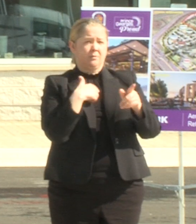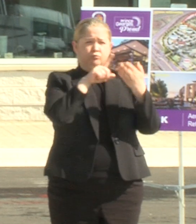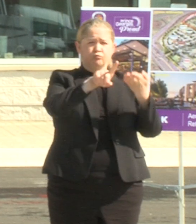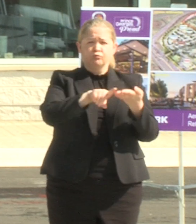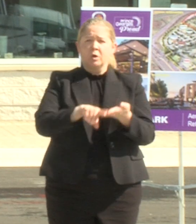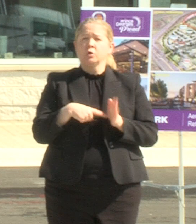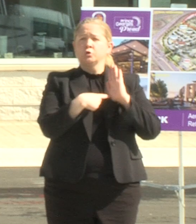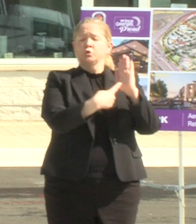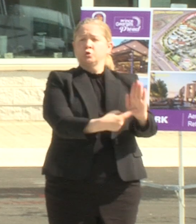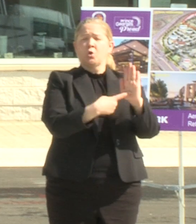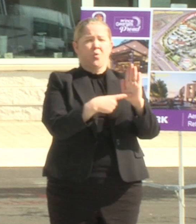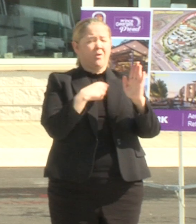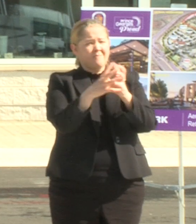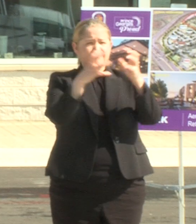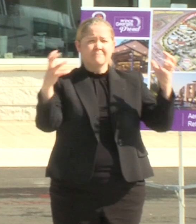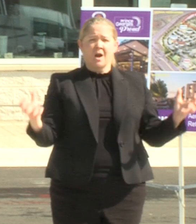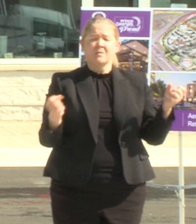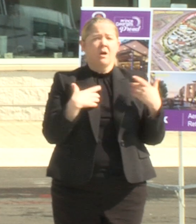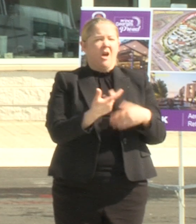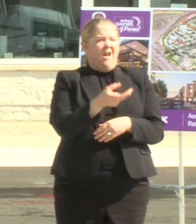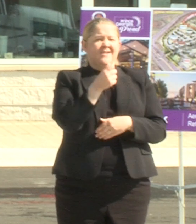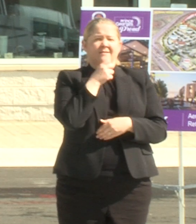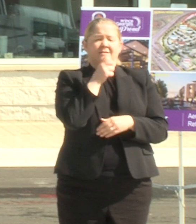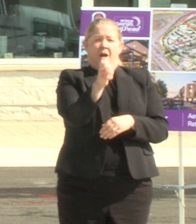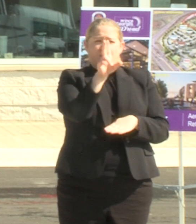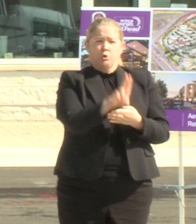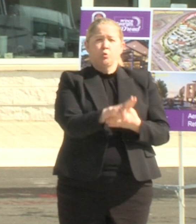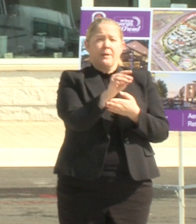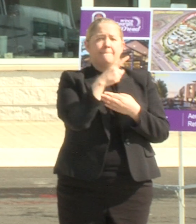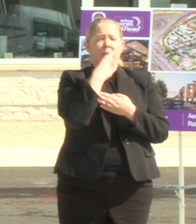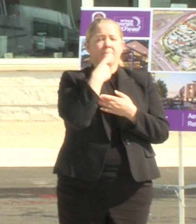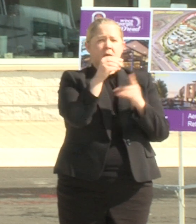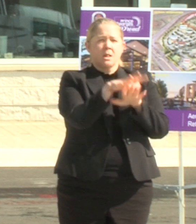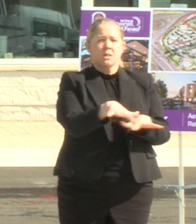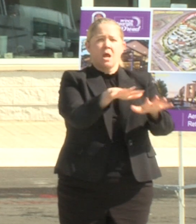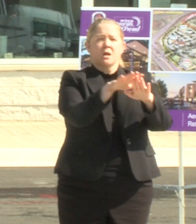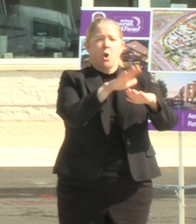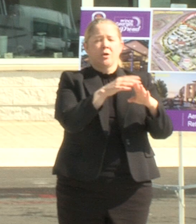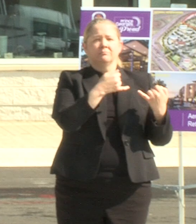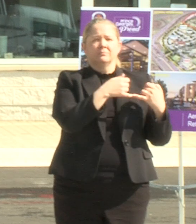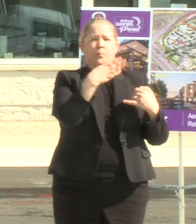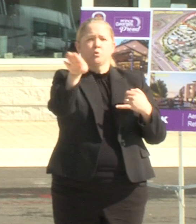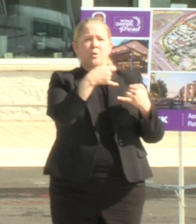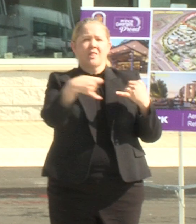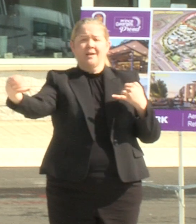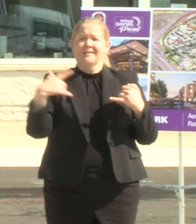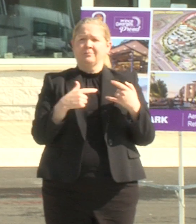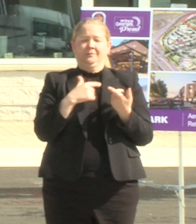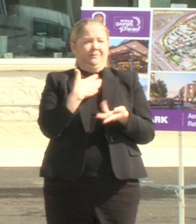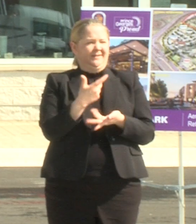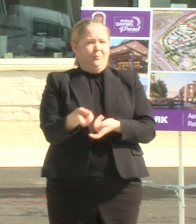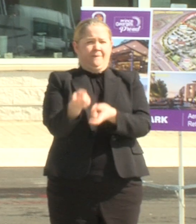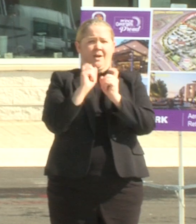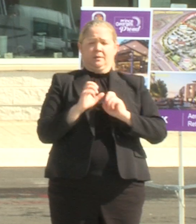enormous amount of unused unused public land along the blue line this gives us a rare opportunity to plan